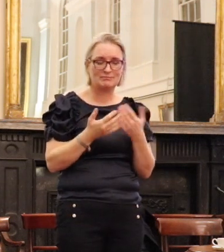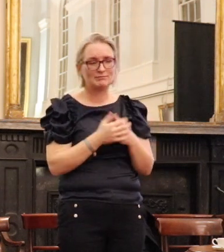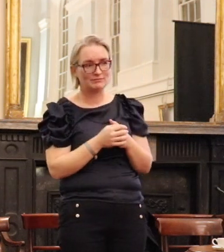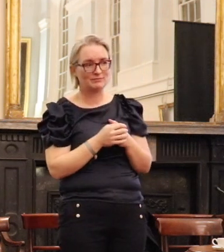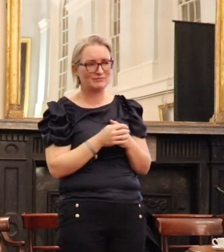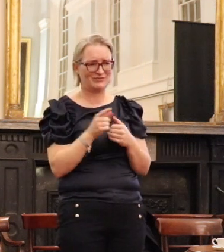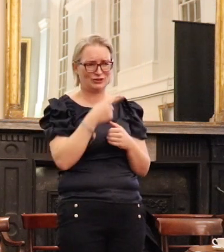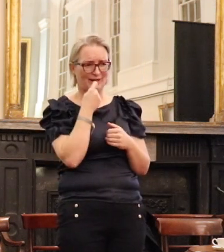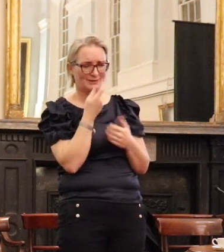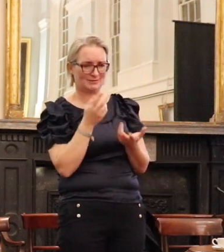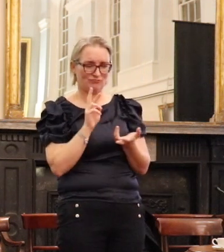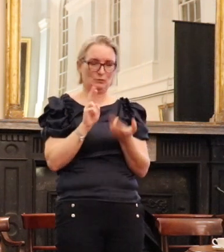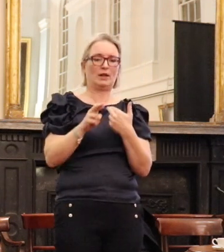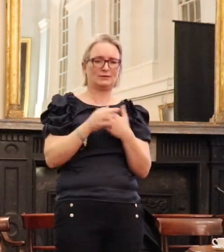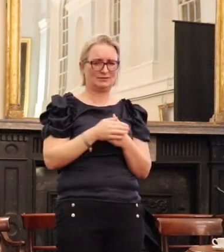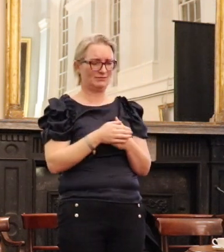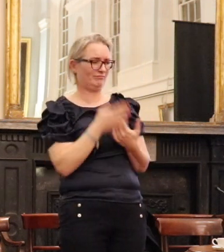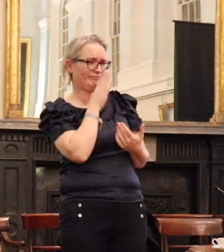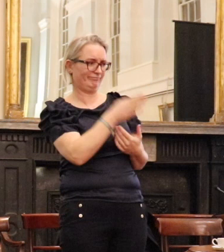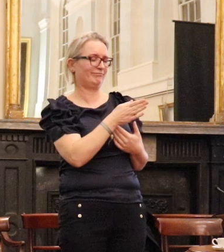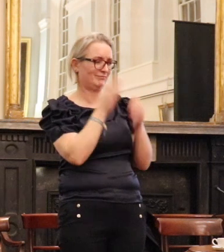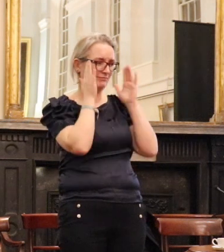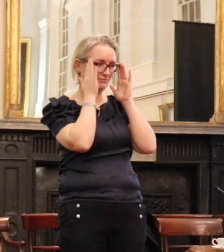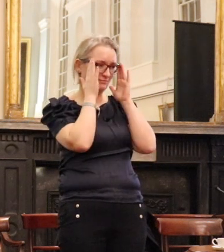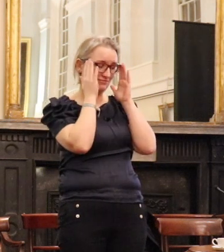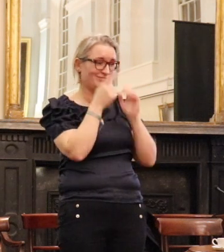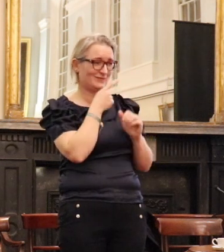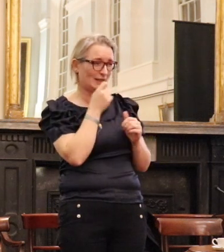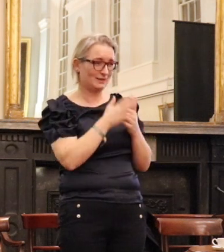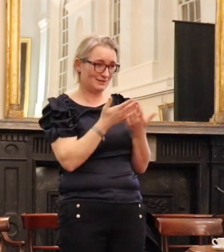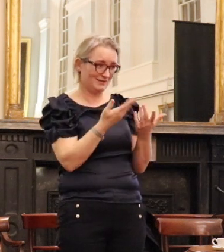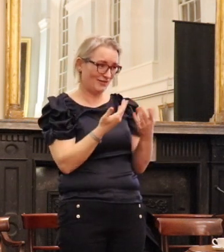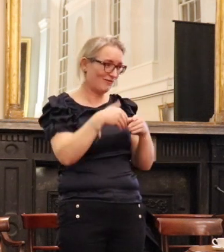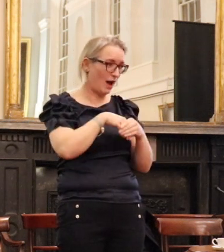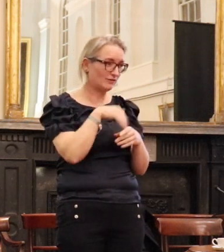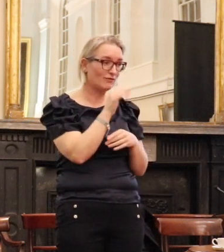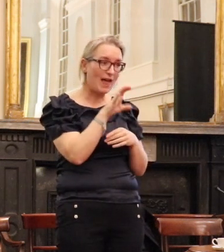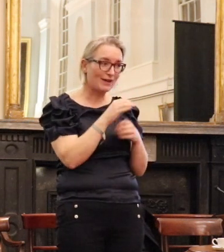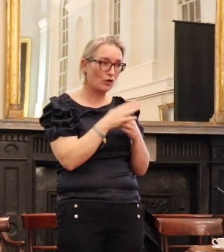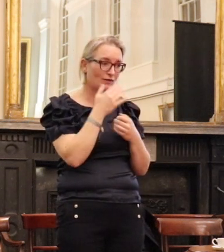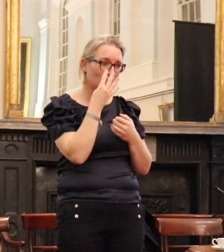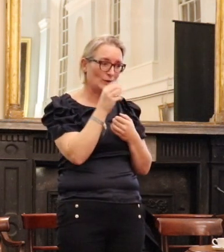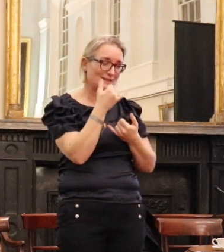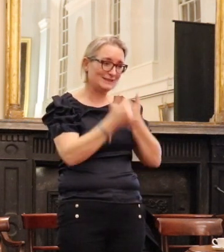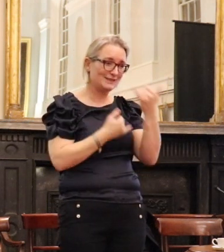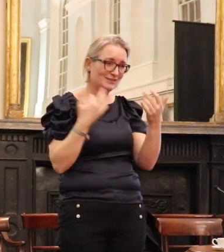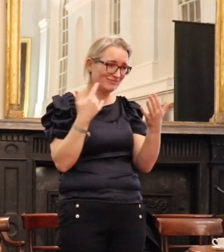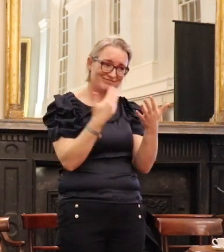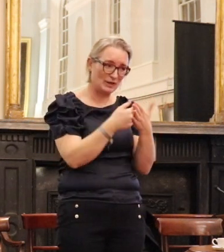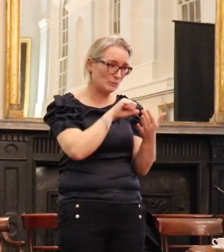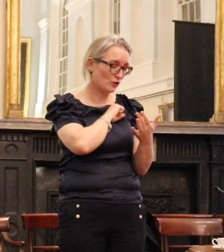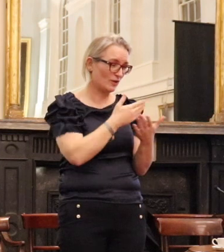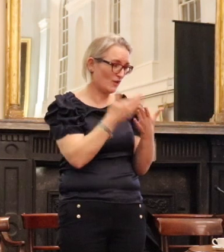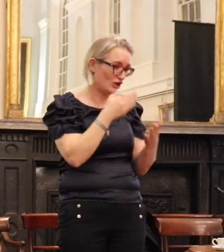And Eilish, in her characteristically dippy manner, responded by saying, you've been involved in FLAG for over 40 years, surely you've learned